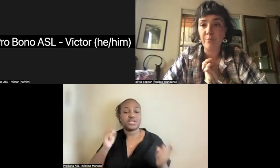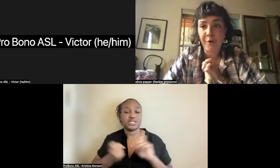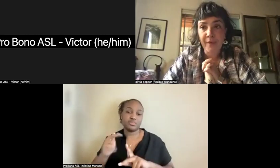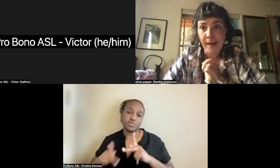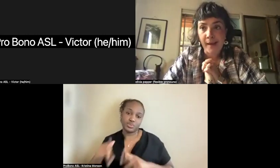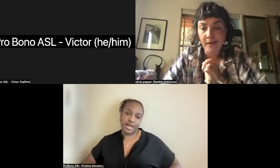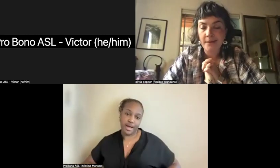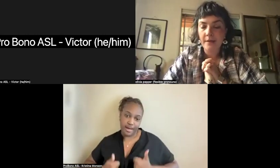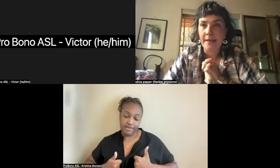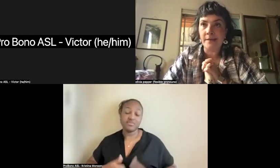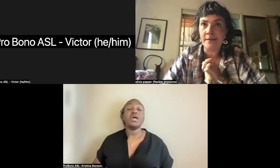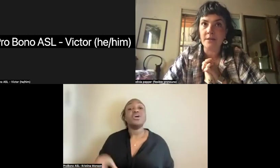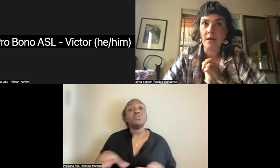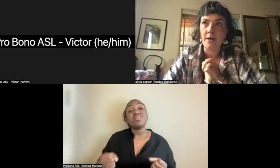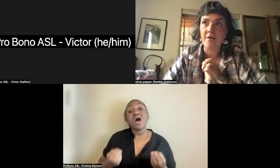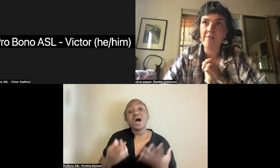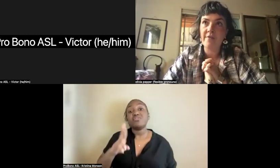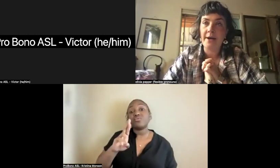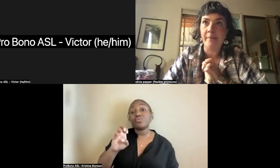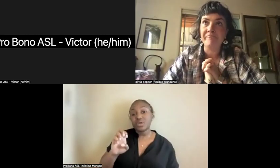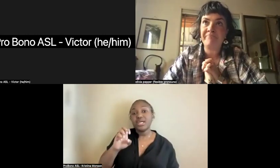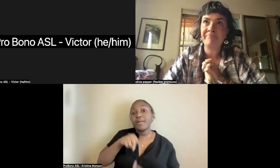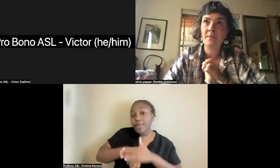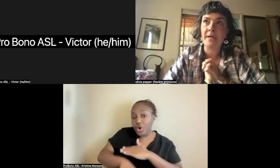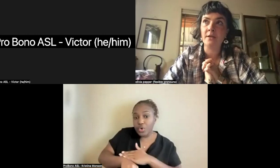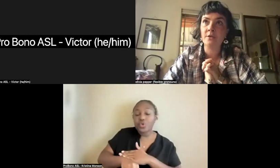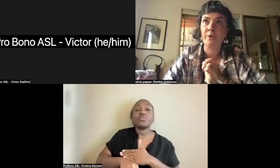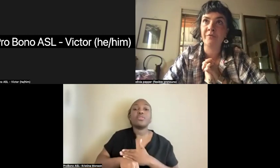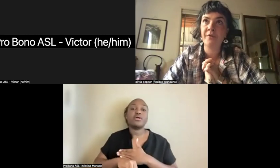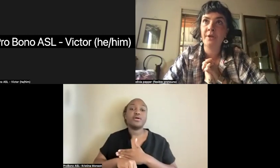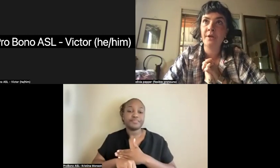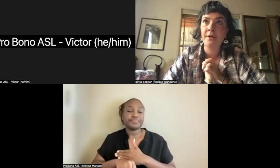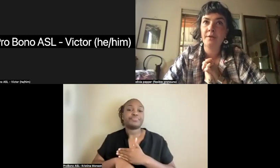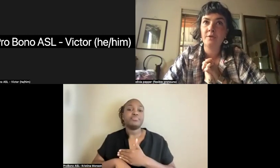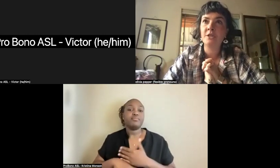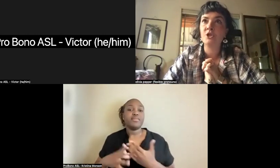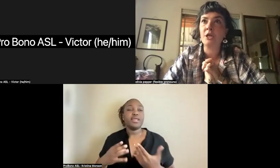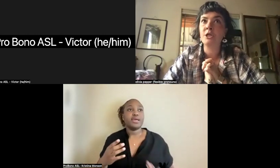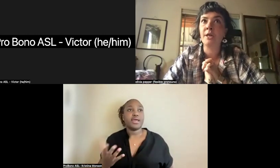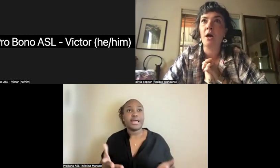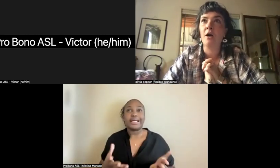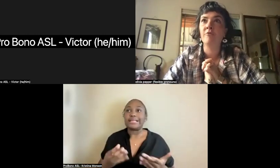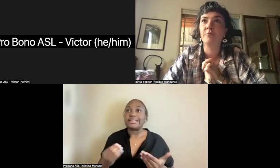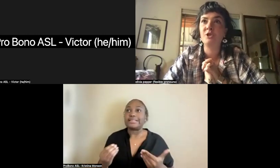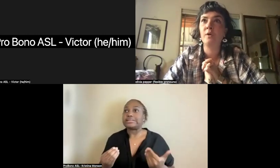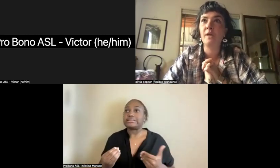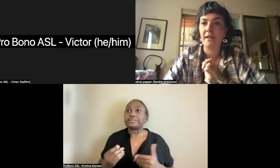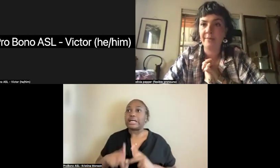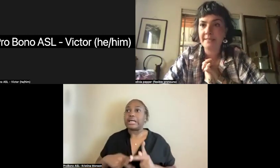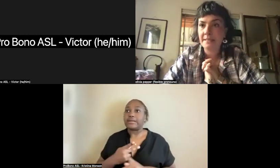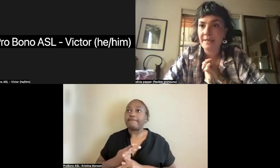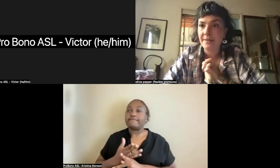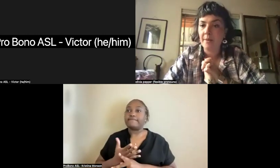rebirthing and a lot of, um, yeah, sort of construction of ritual